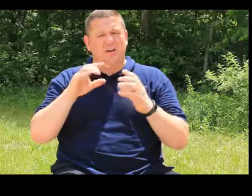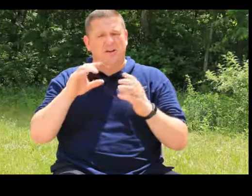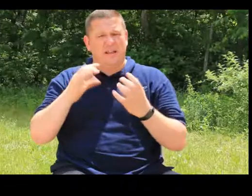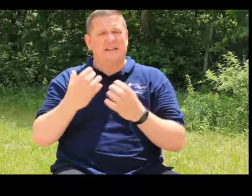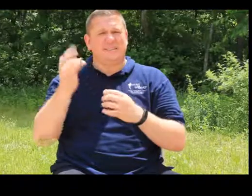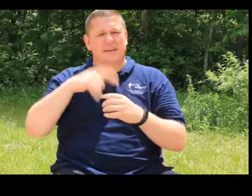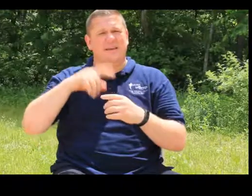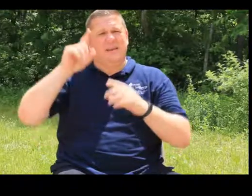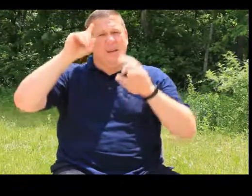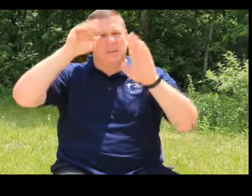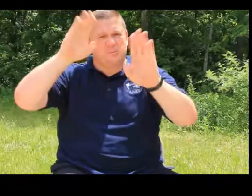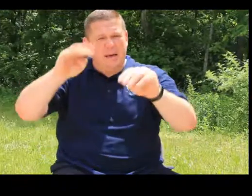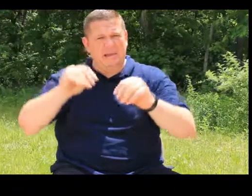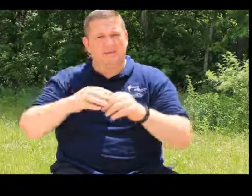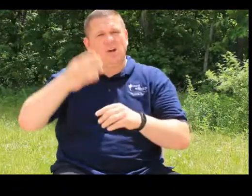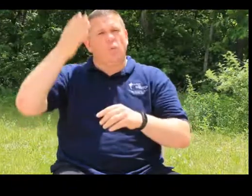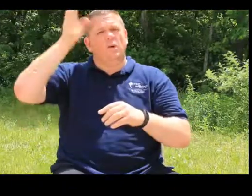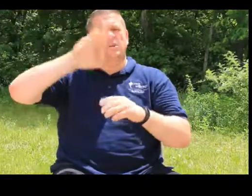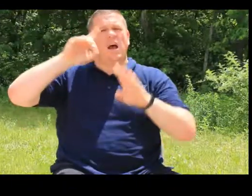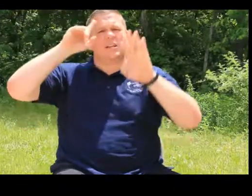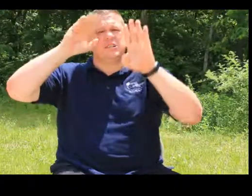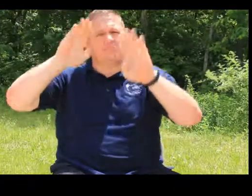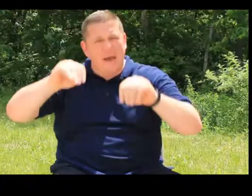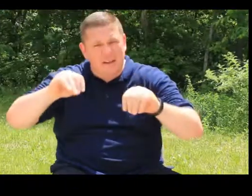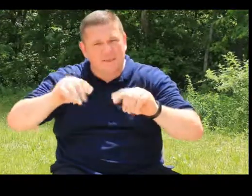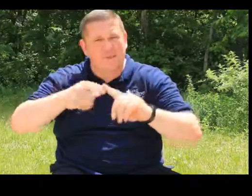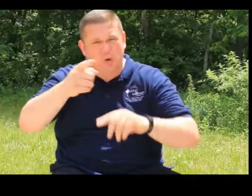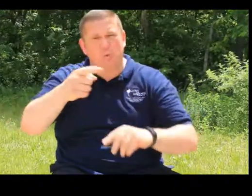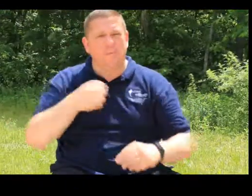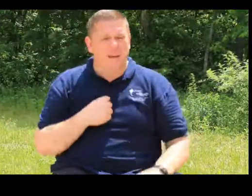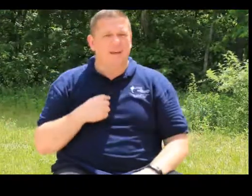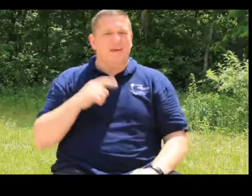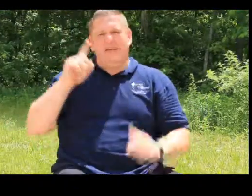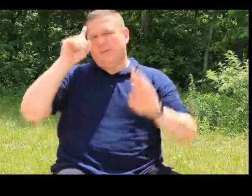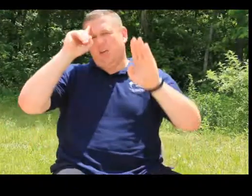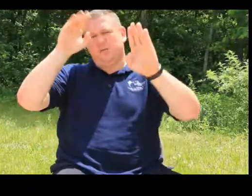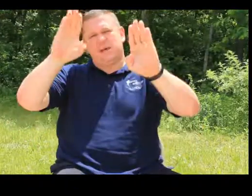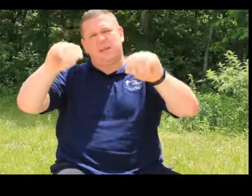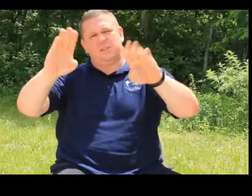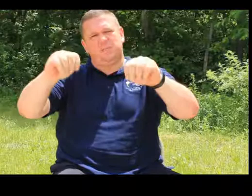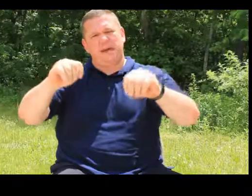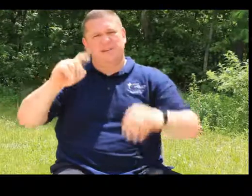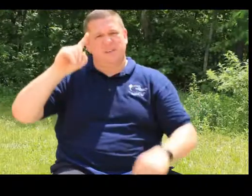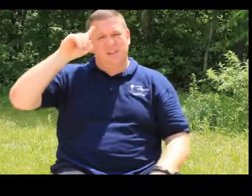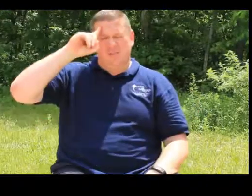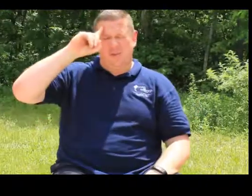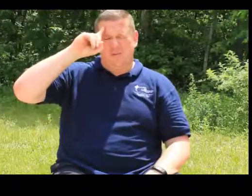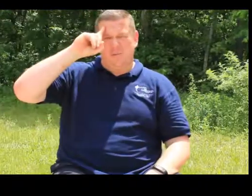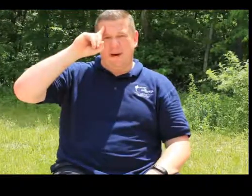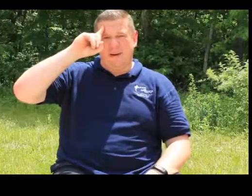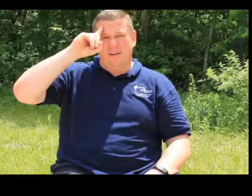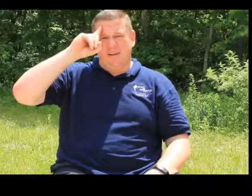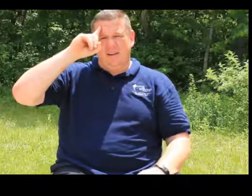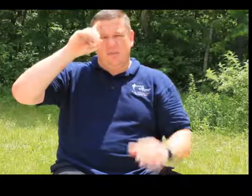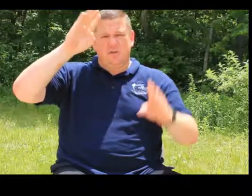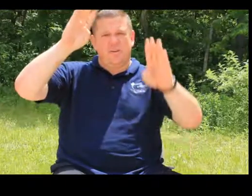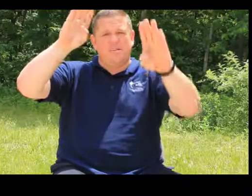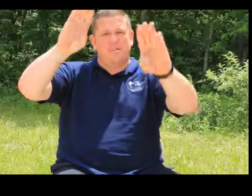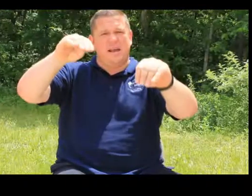class today, expects. What does God expect from you and me? That's how you would sign it. Expect. Starts from the mind. Put your thumbs aside.